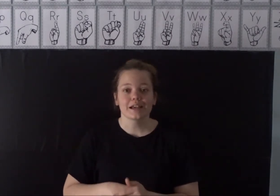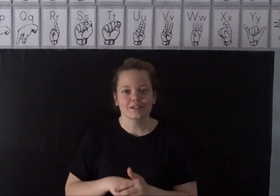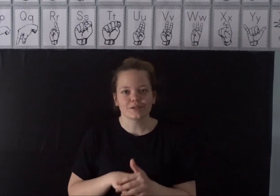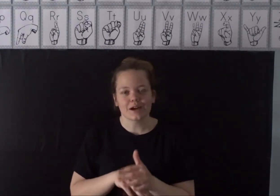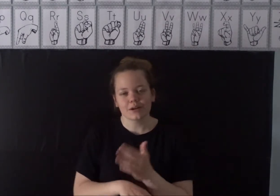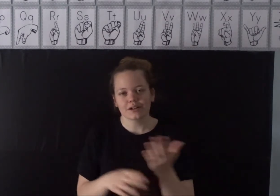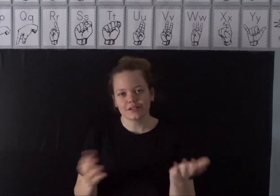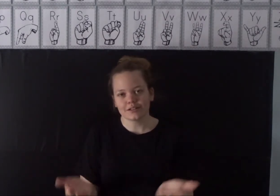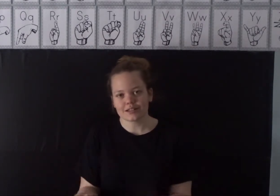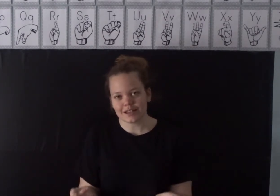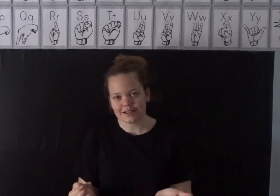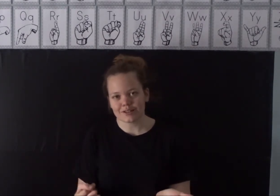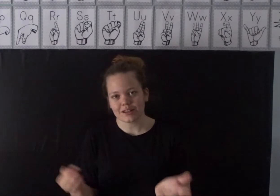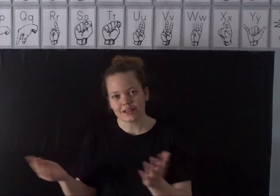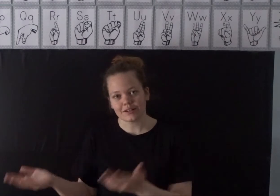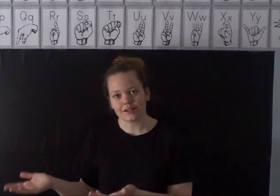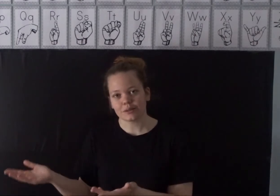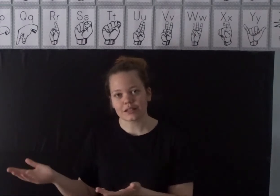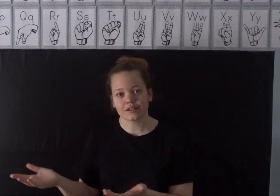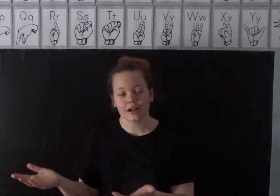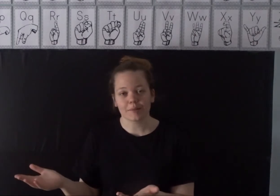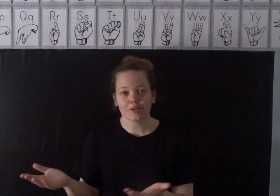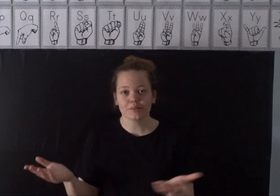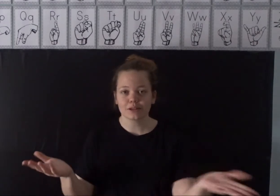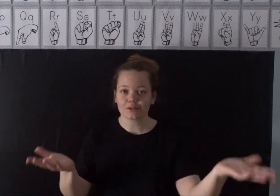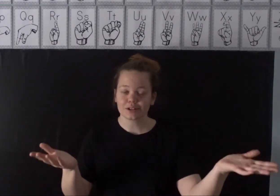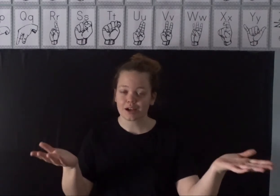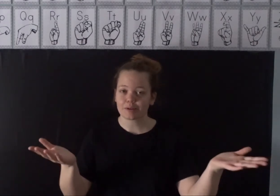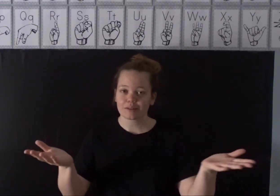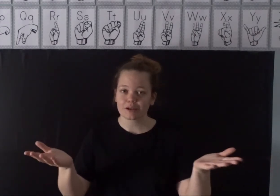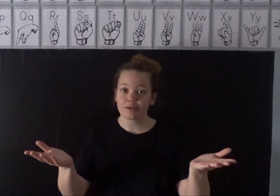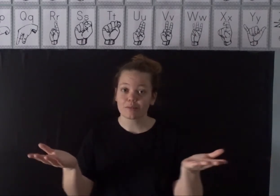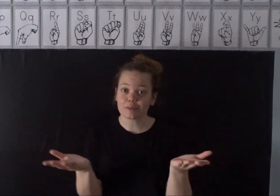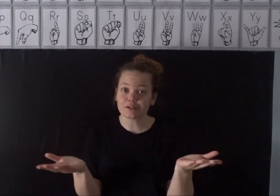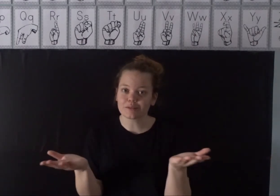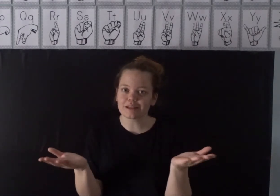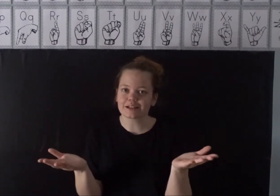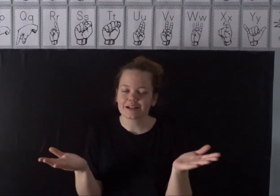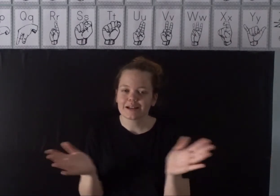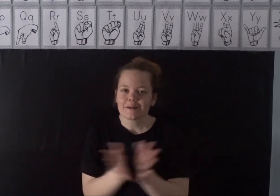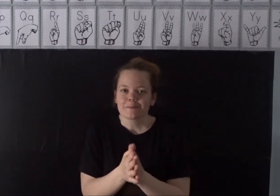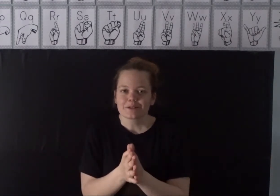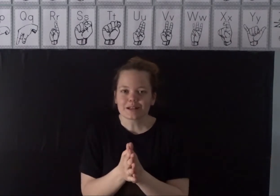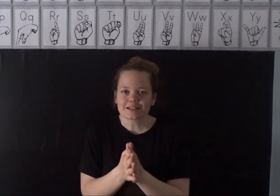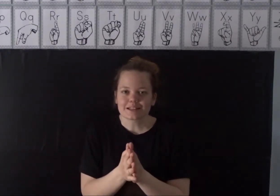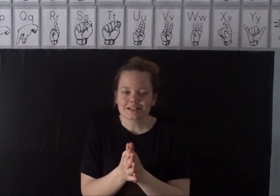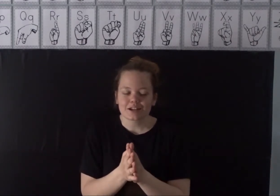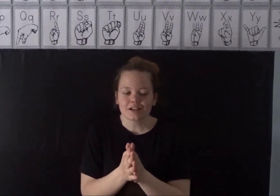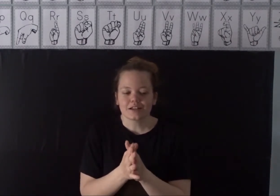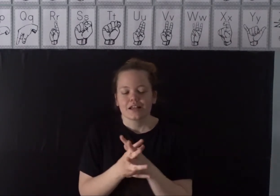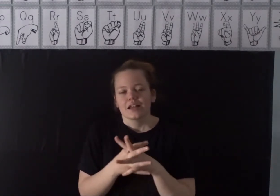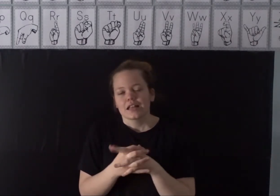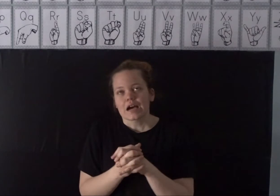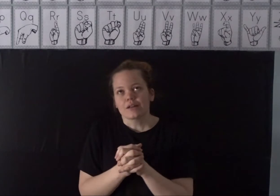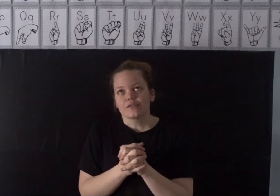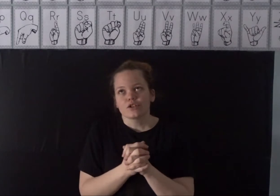yeah so now we are going to learn the signs so that later on we can talk about them and you can talk about them at home when we do them later. So let's get started. Now if you